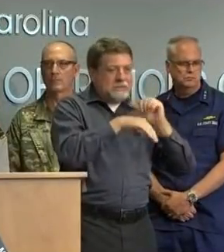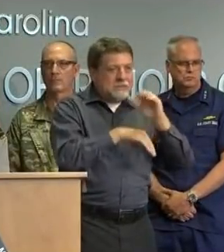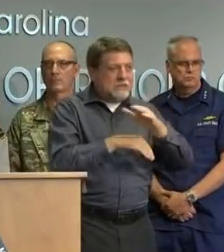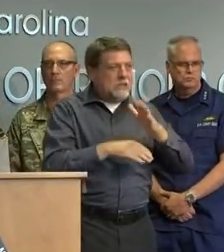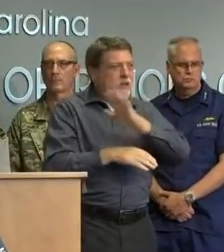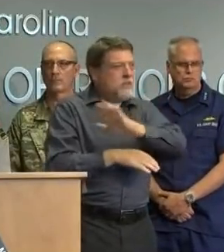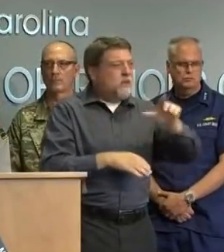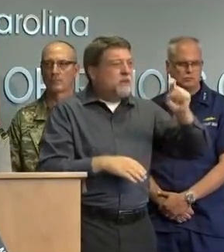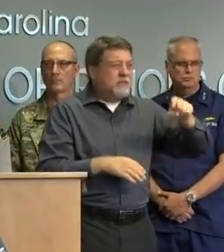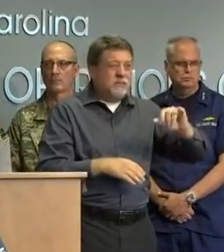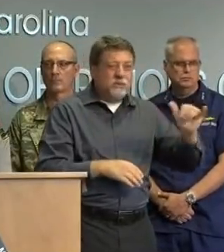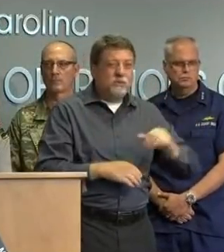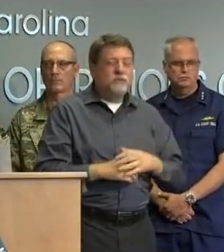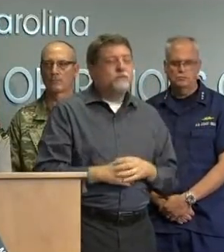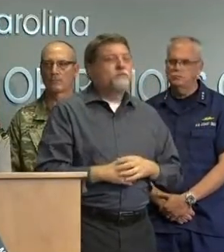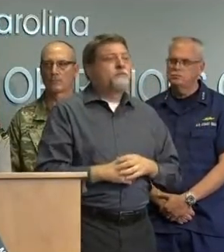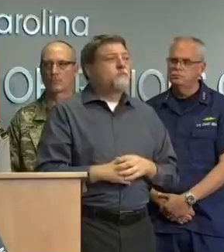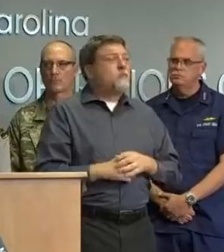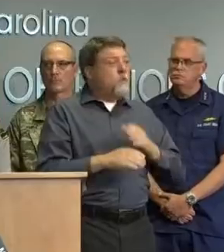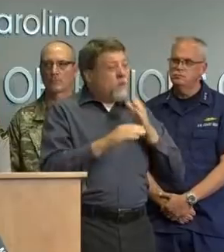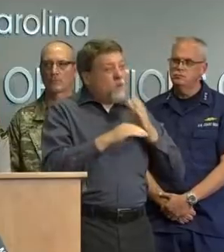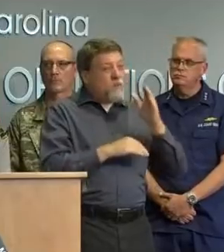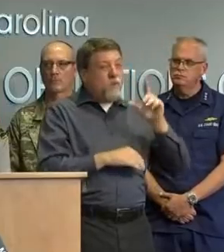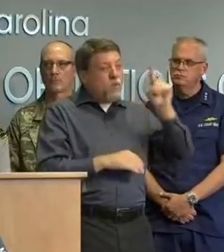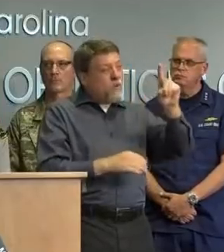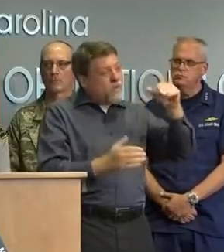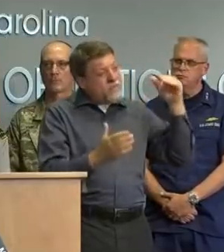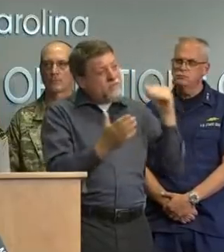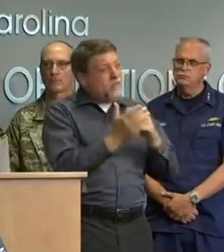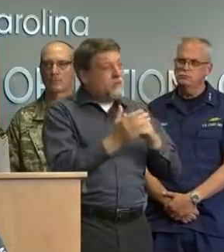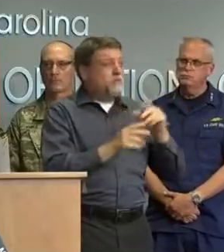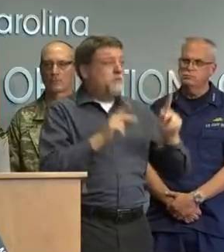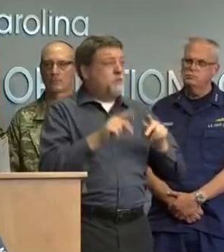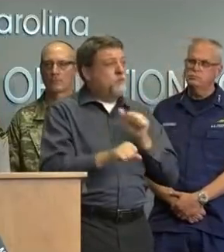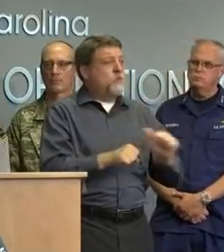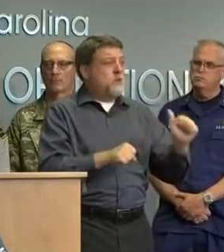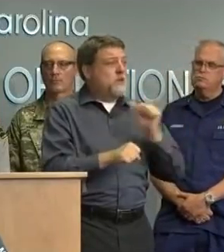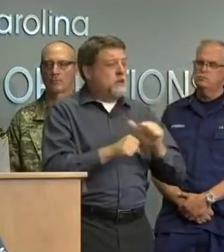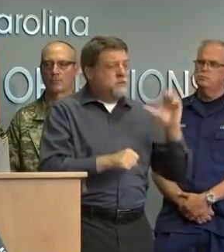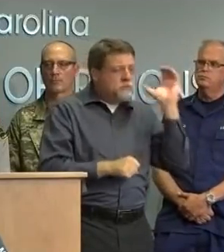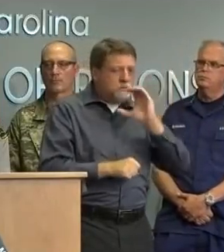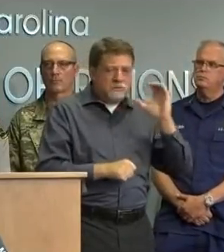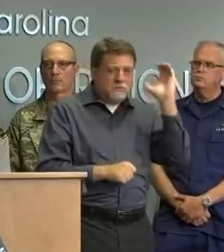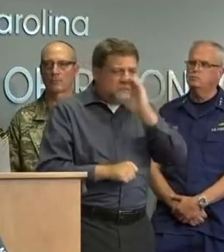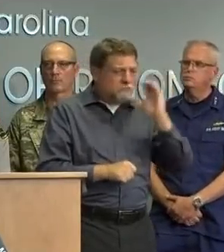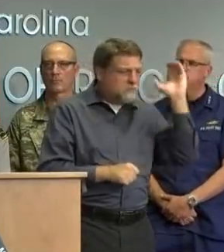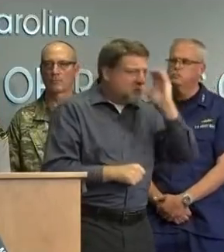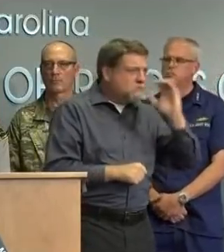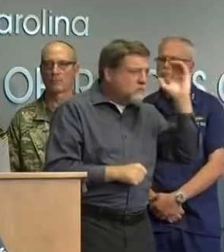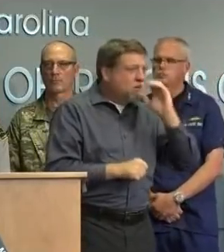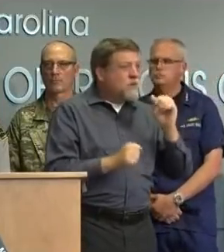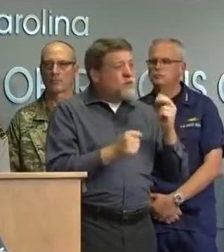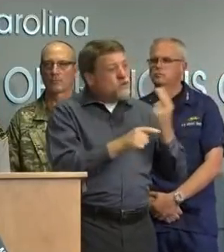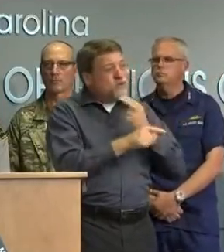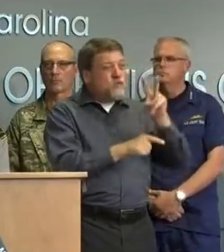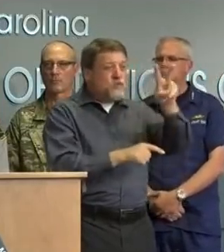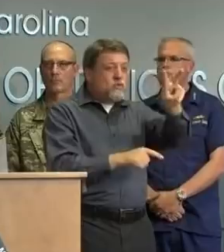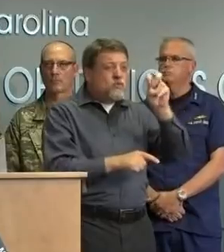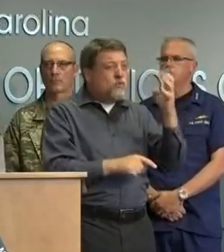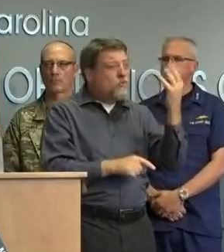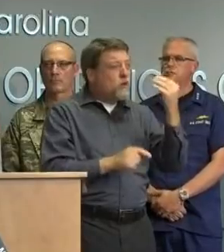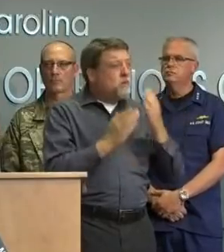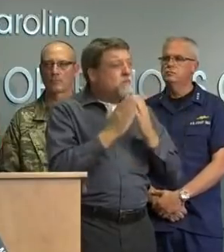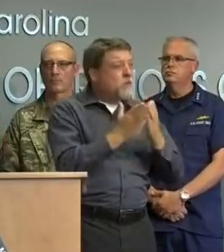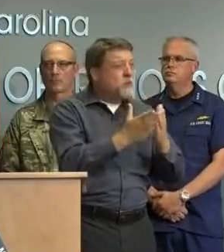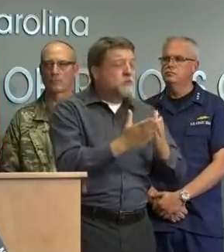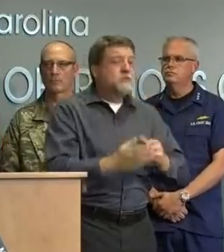requested there's over 1000 first responders performing wide area searches with 214 boats we also